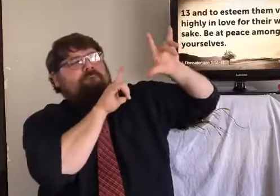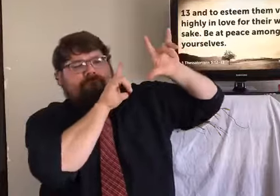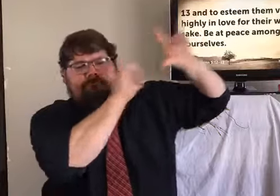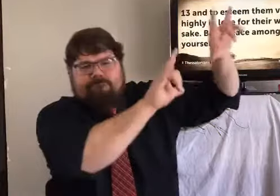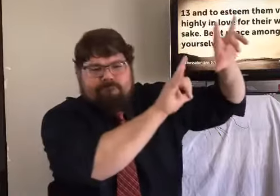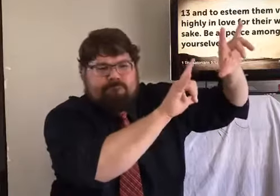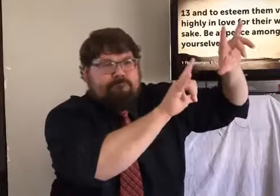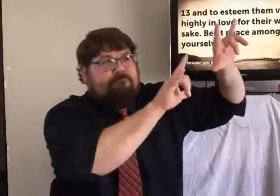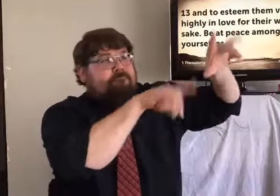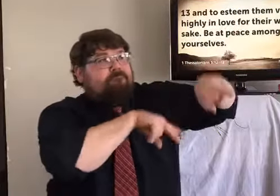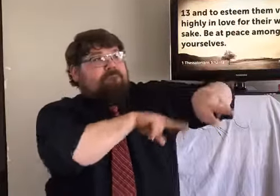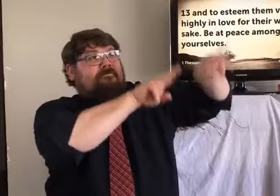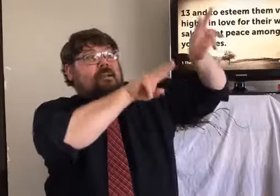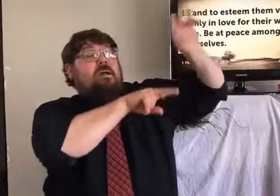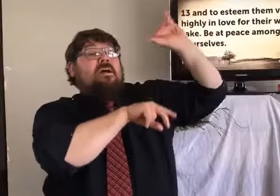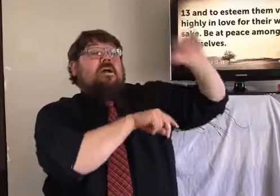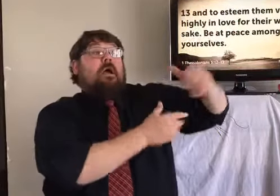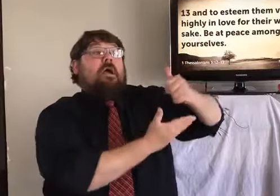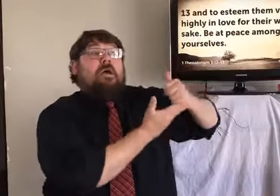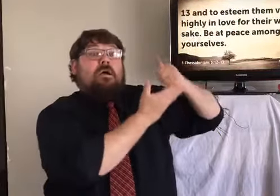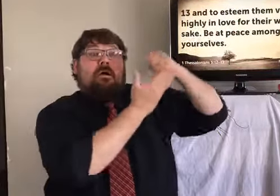It says esteem them highly in love